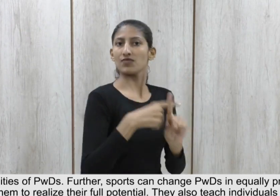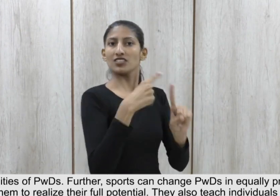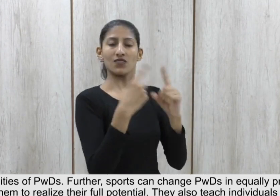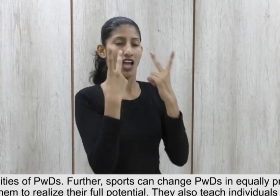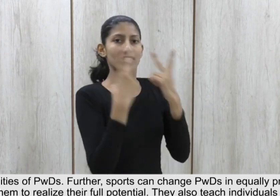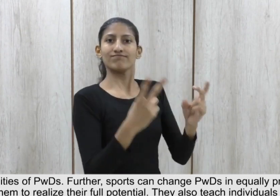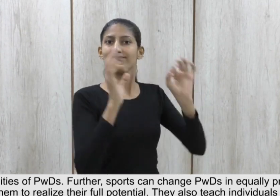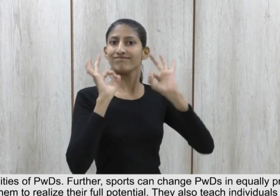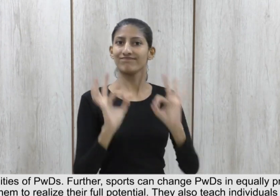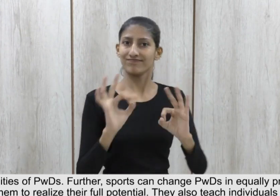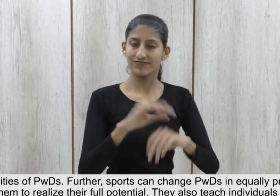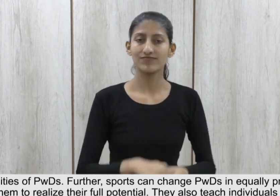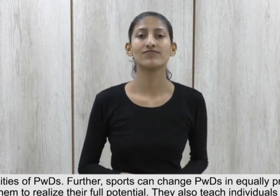to realize their full potential